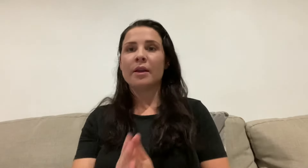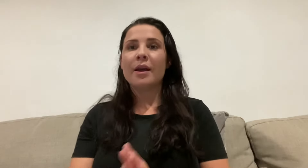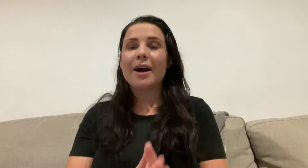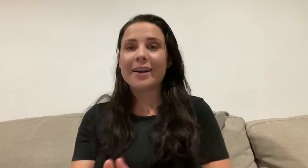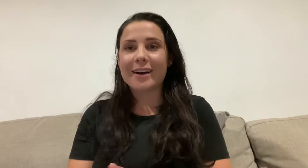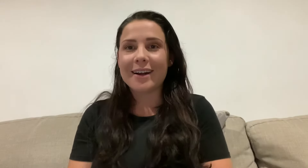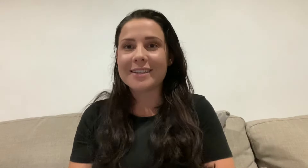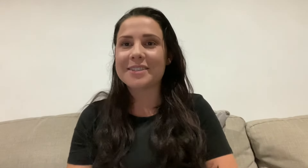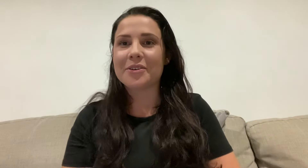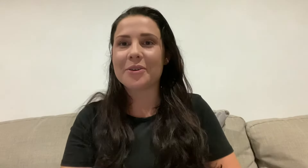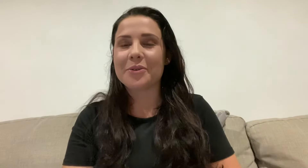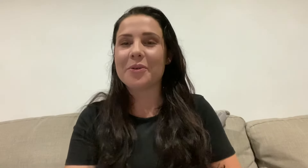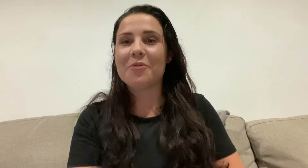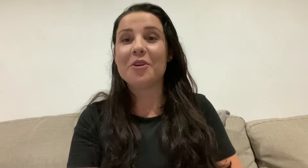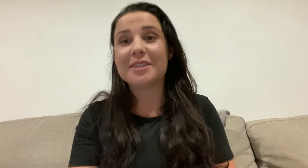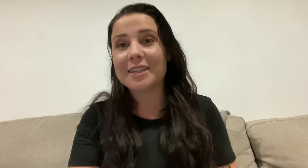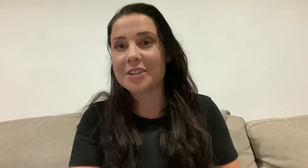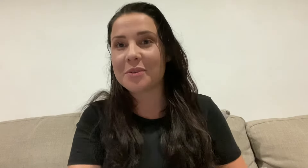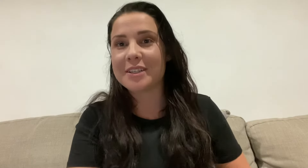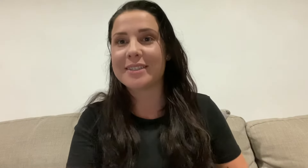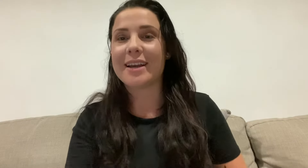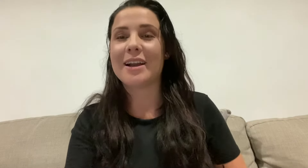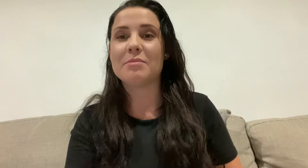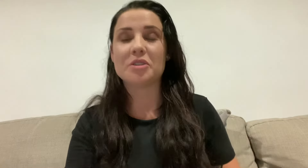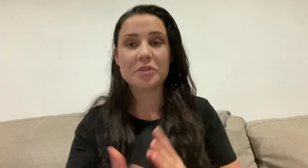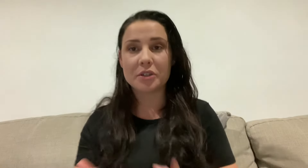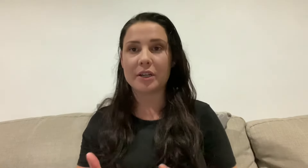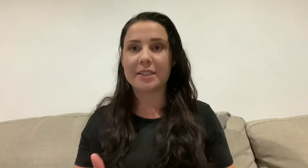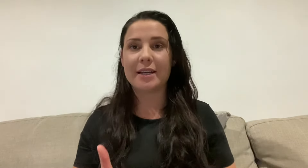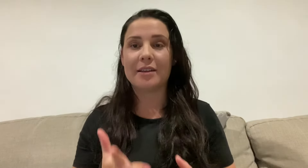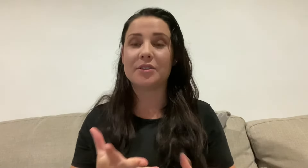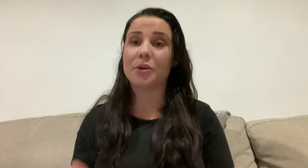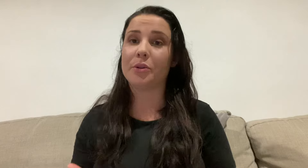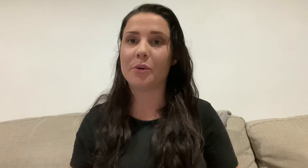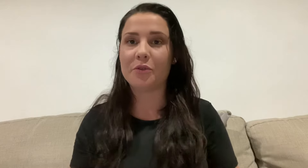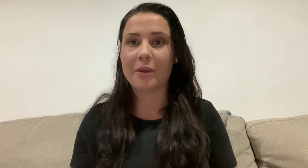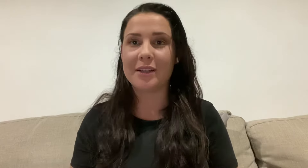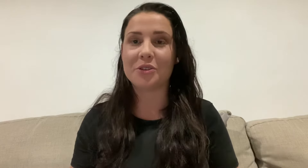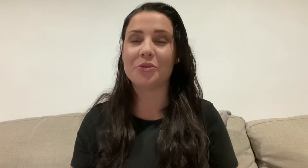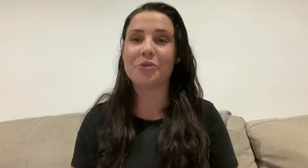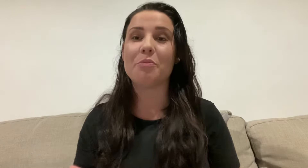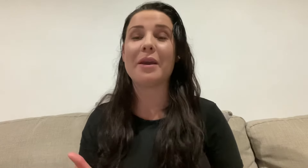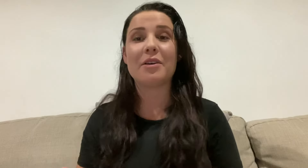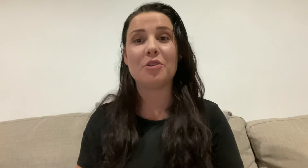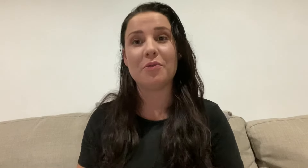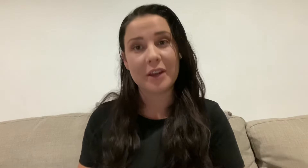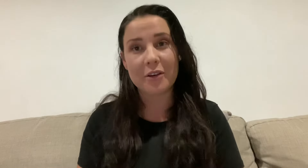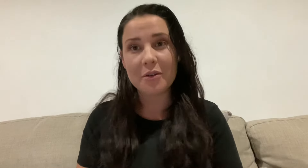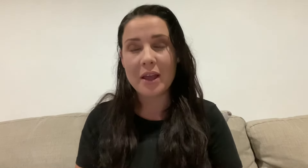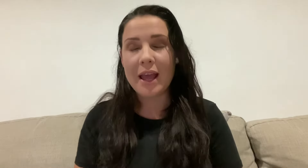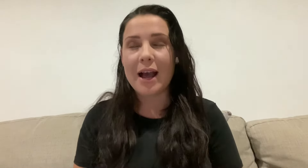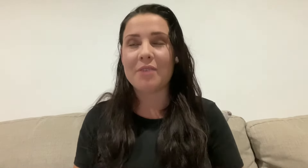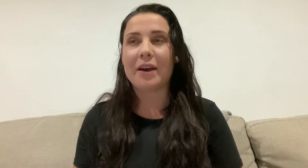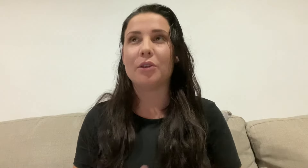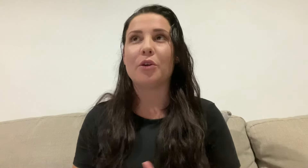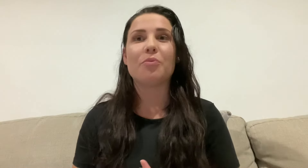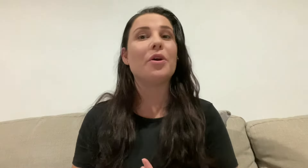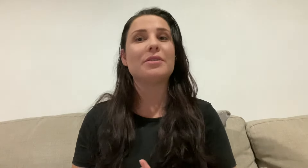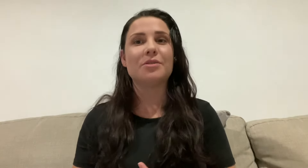Hi guys. So firstly, I just wanted to say I'm so sorry it's taking so long for me to make a new video. I've had a lot of personal